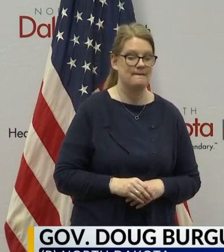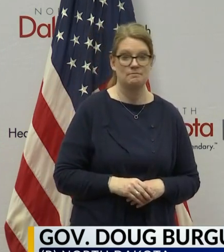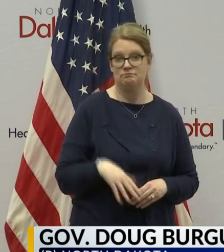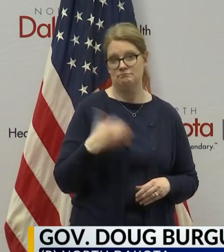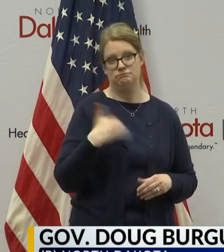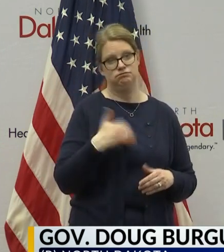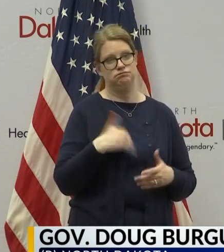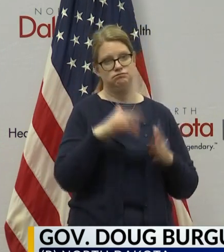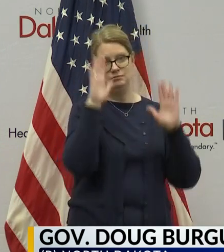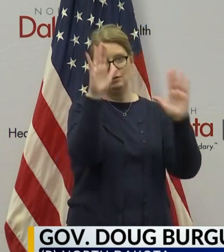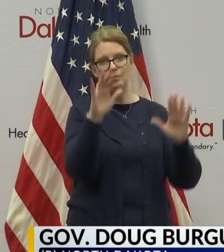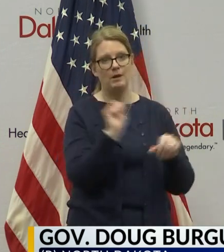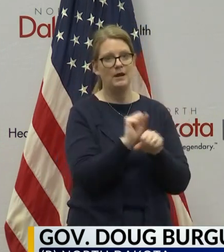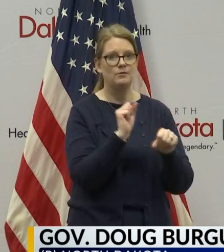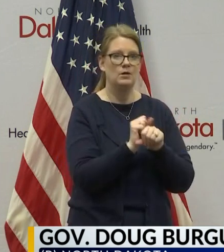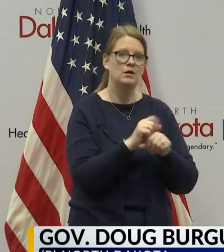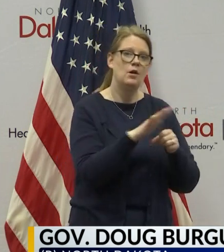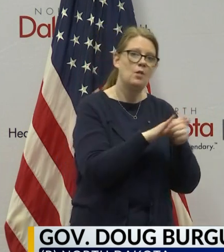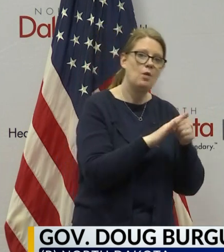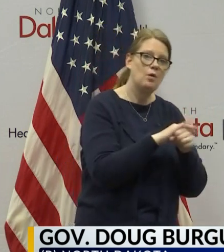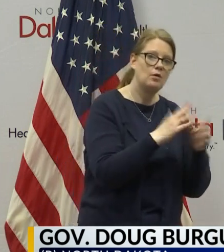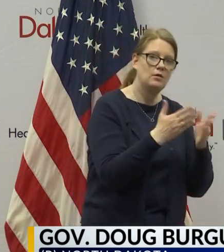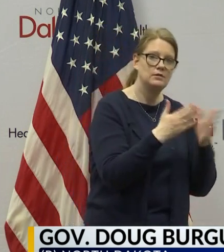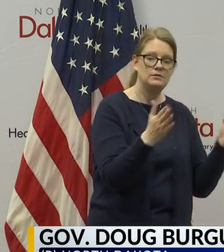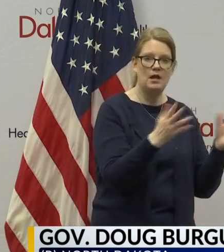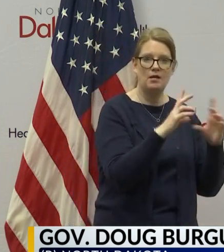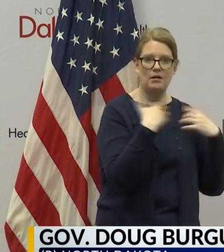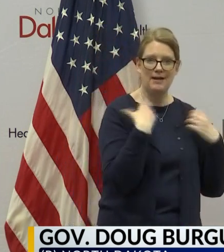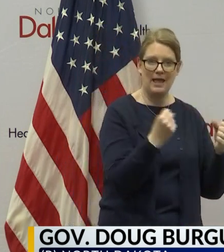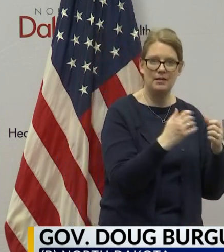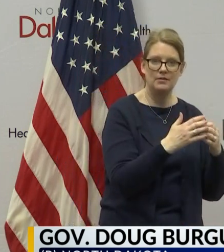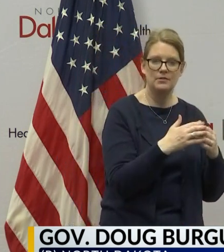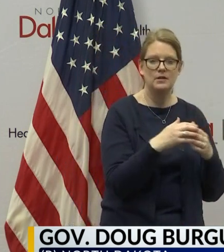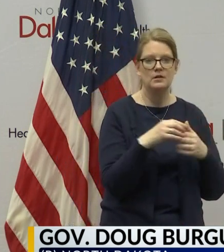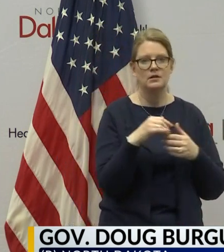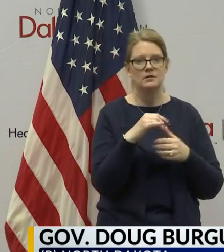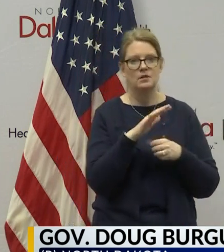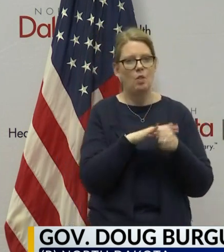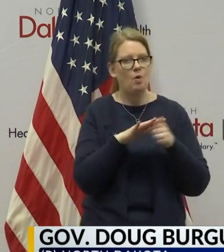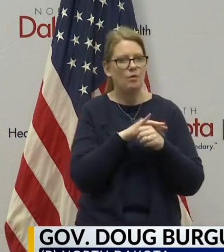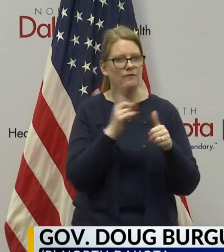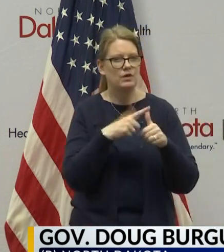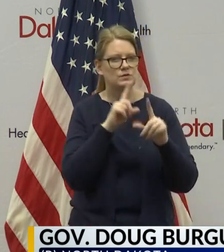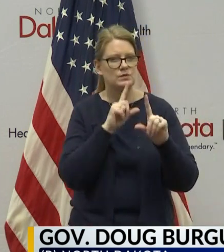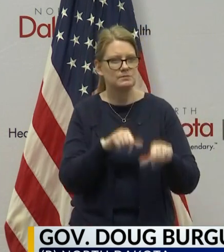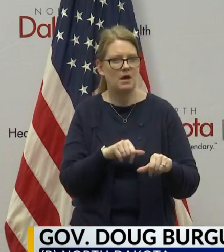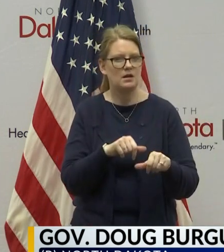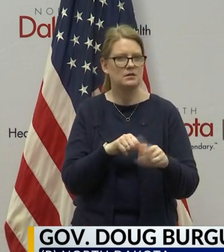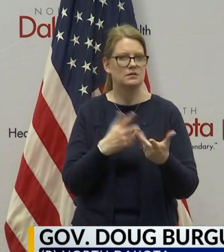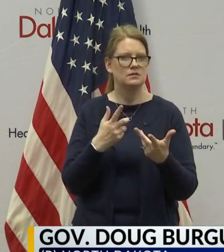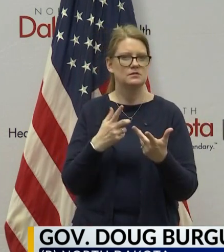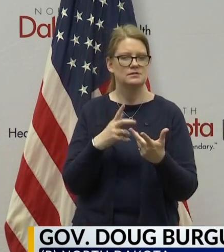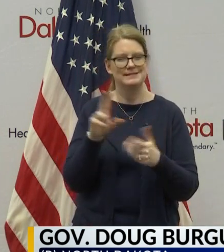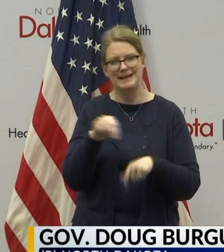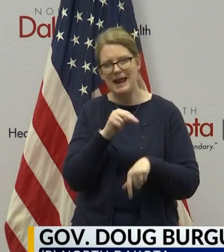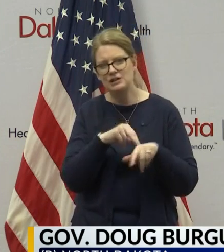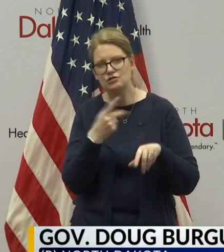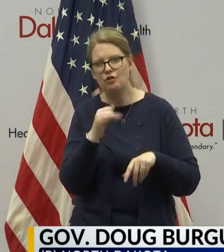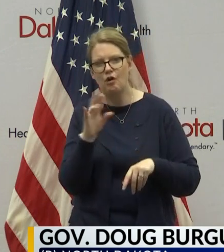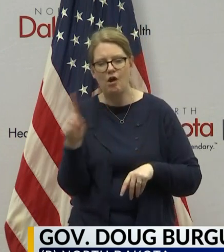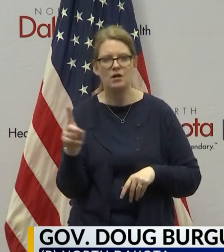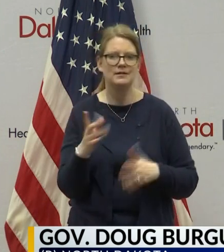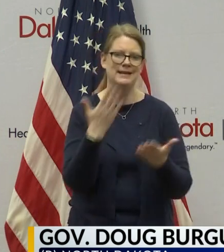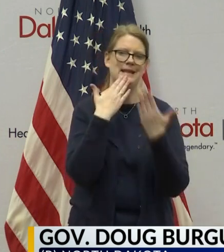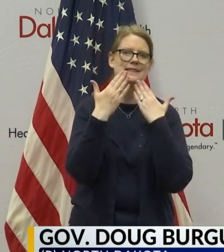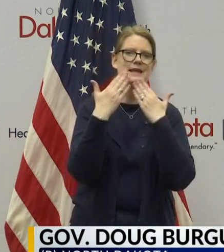great collaboration between local public health, Department of Health, North Dakota National Guard, local first responders. I want to give another shout-out to the community of